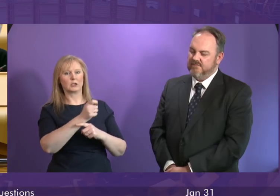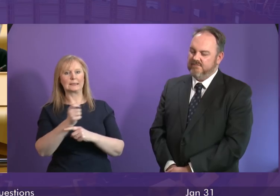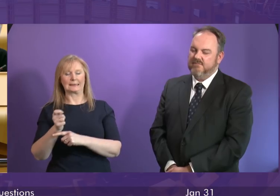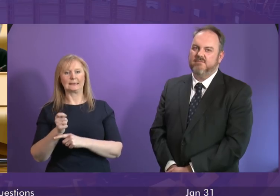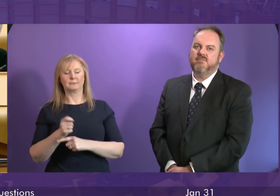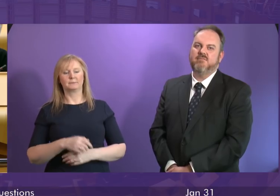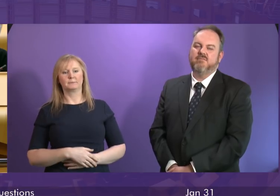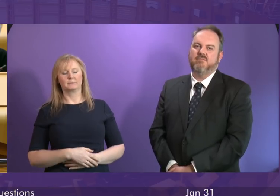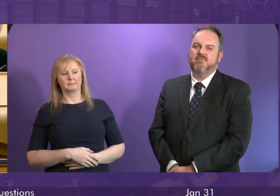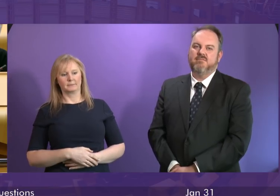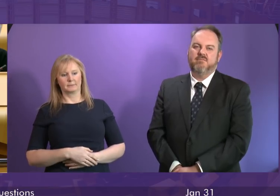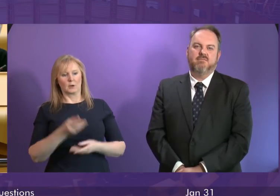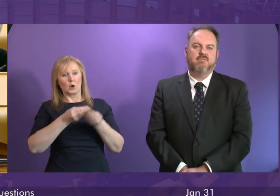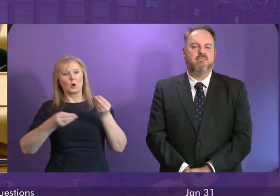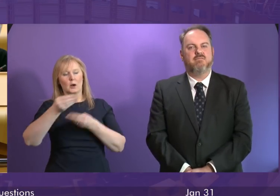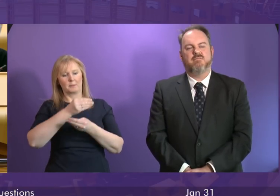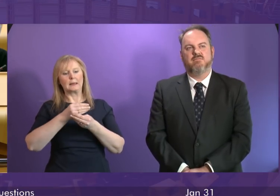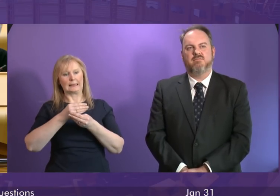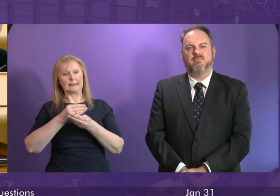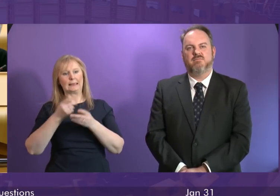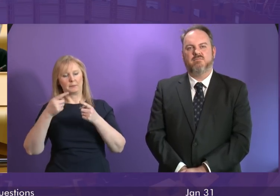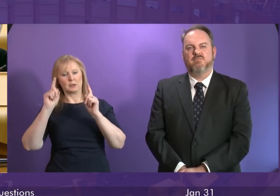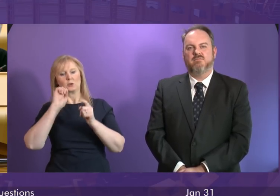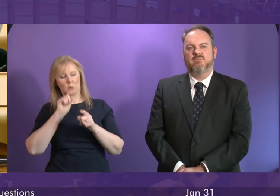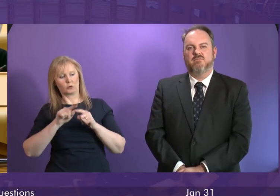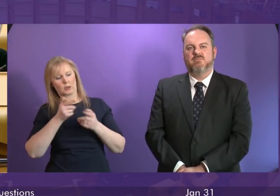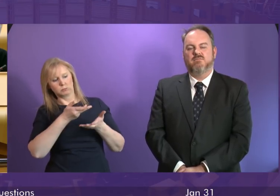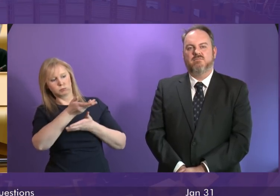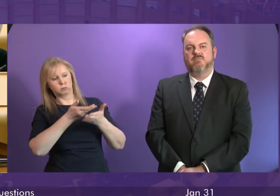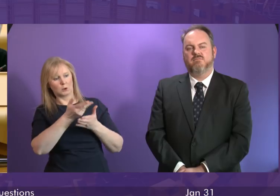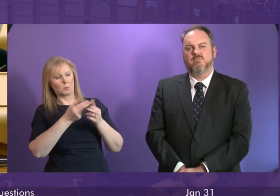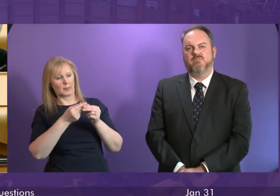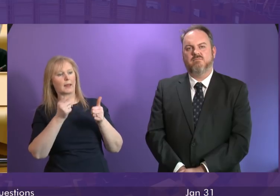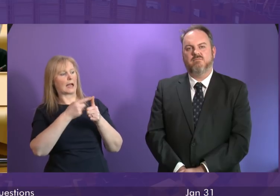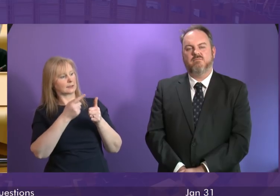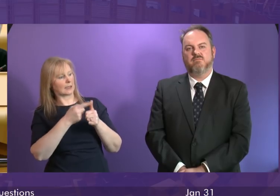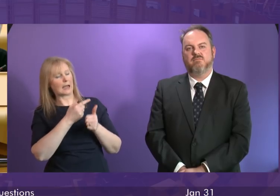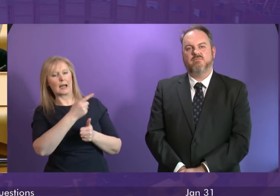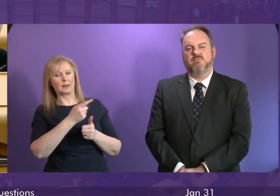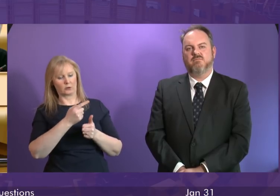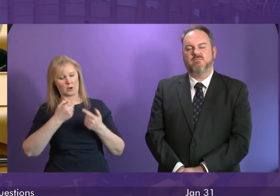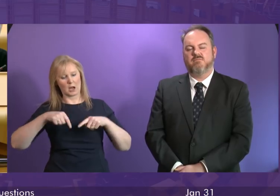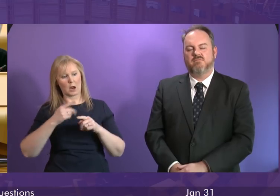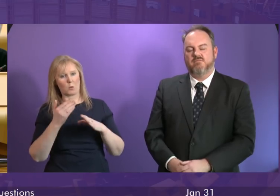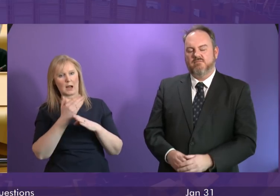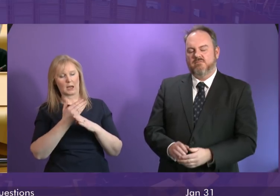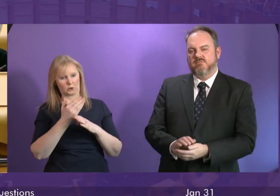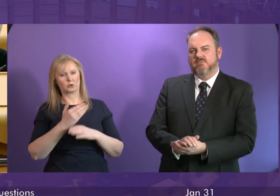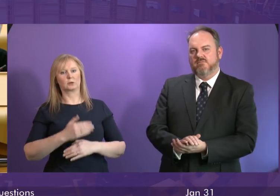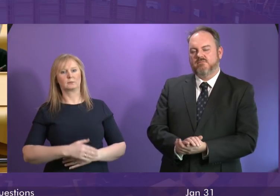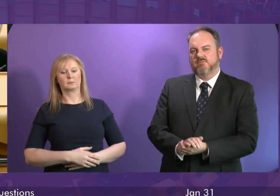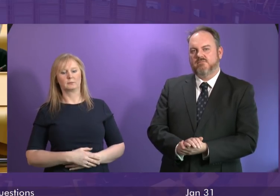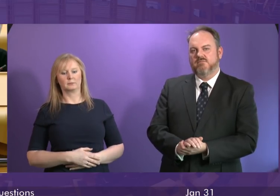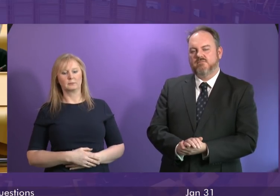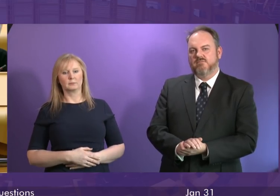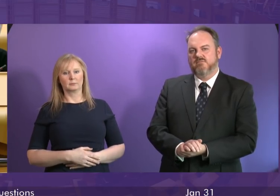I know the economy minister will be happy to liaise further with Alistair Allen about the action we are taking and any further action that it is considered